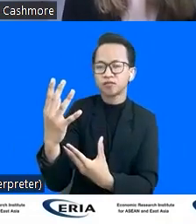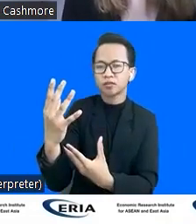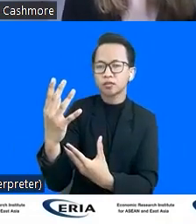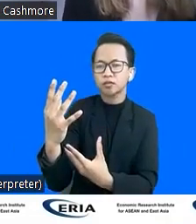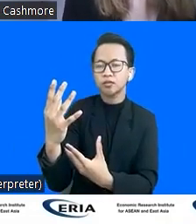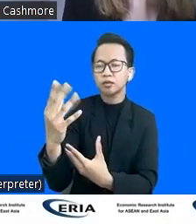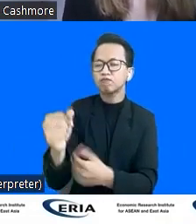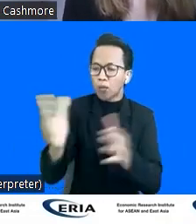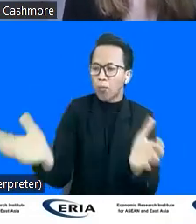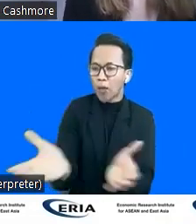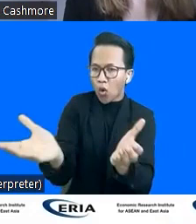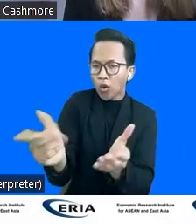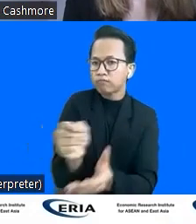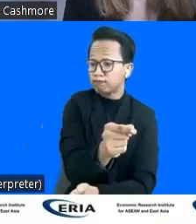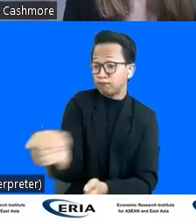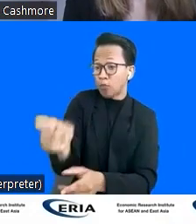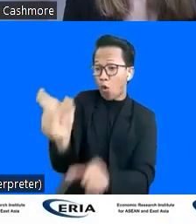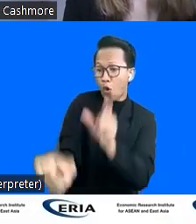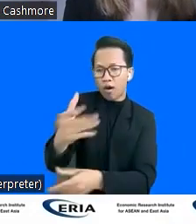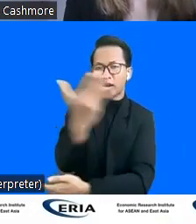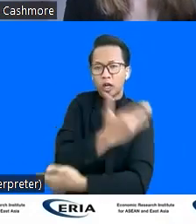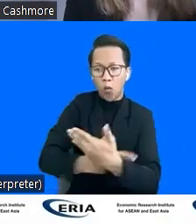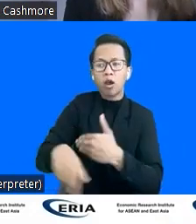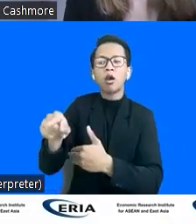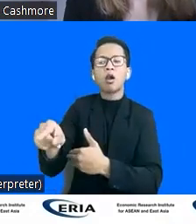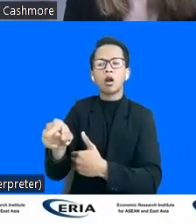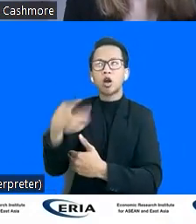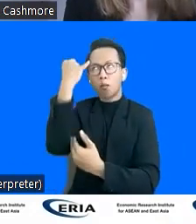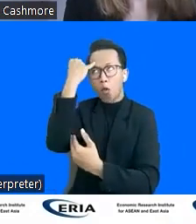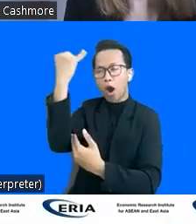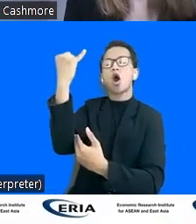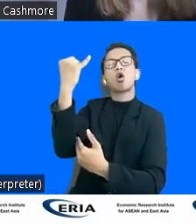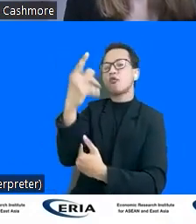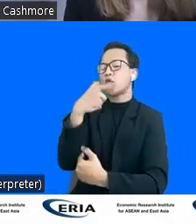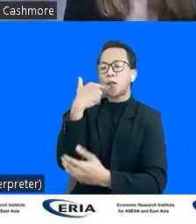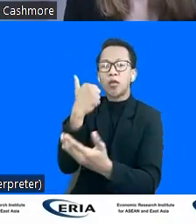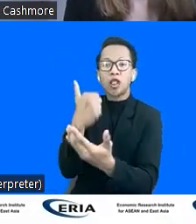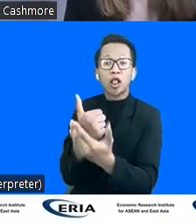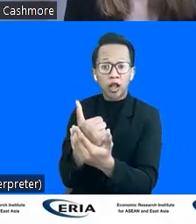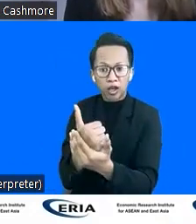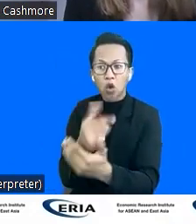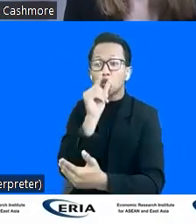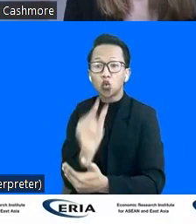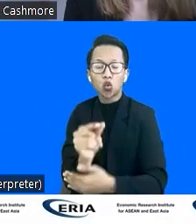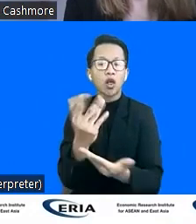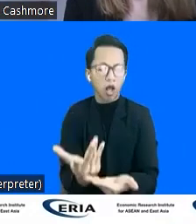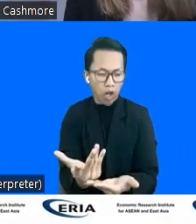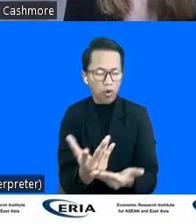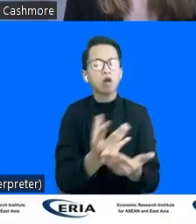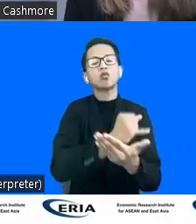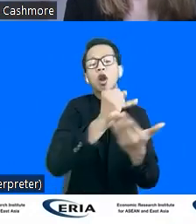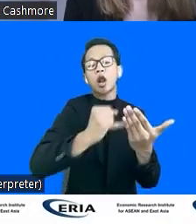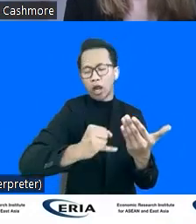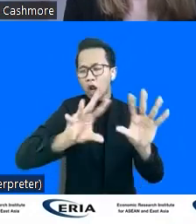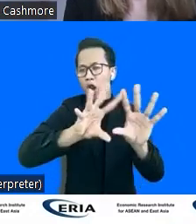that people with disabilities are key innovative innovators and stakeholders in shaping inclusion and disability centered design